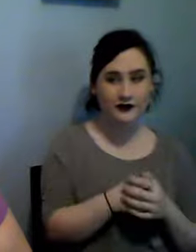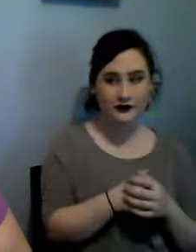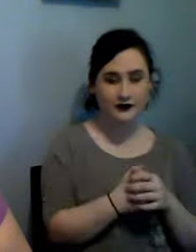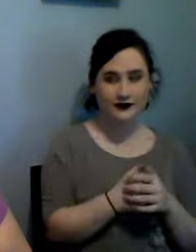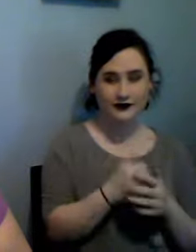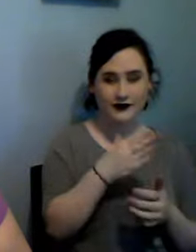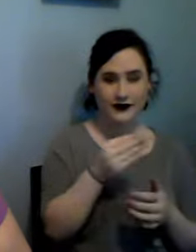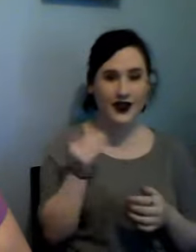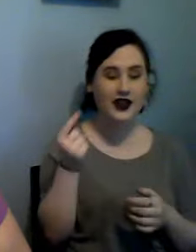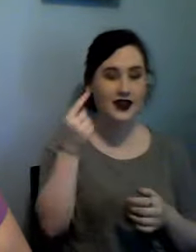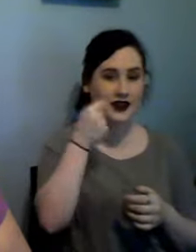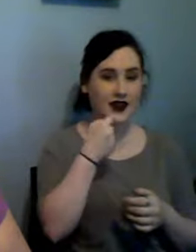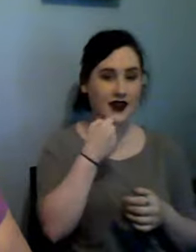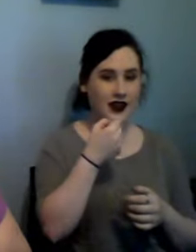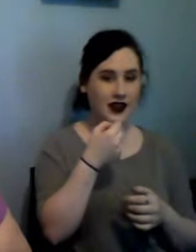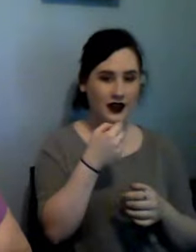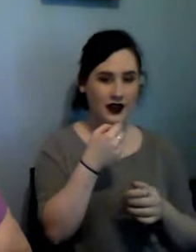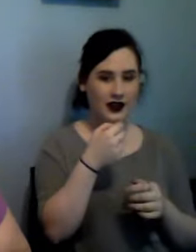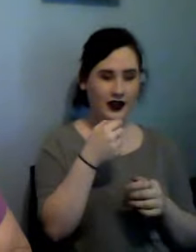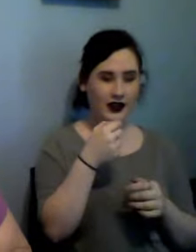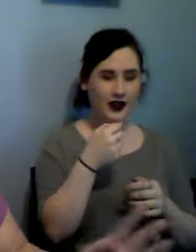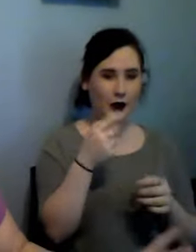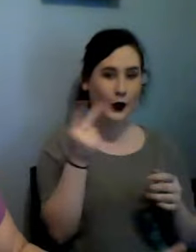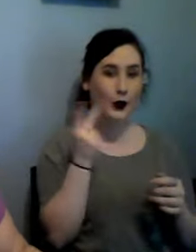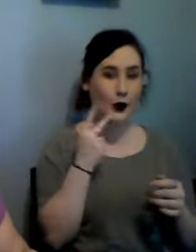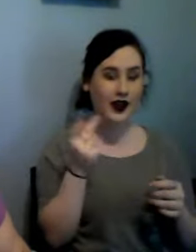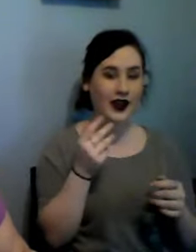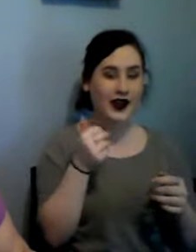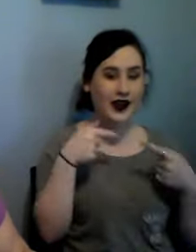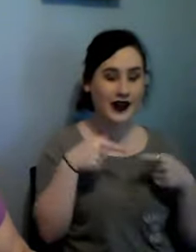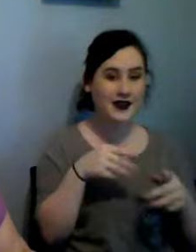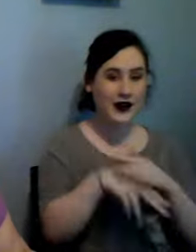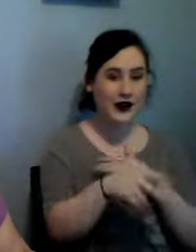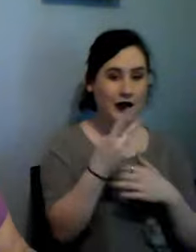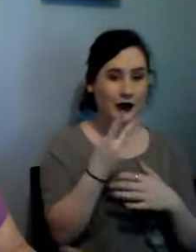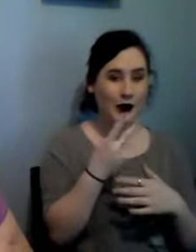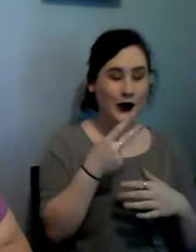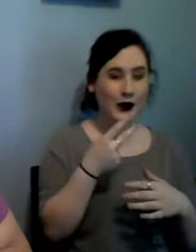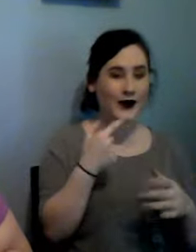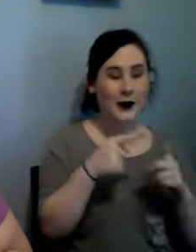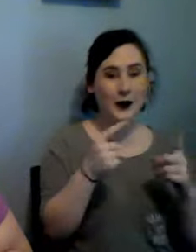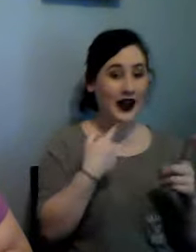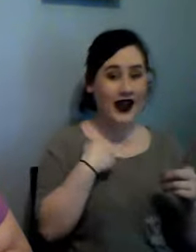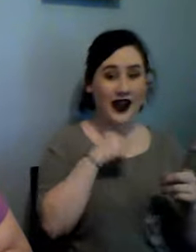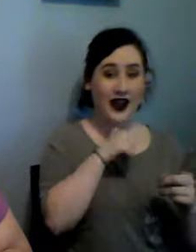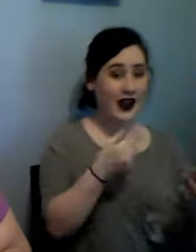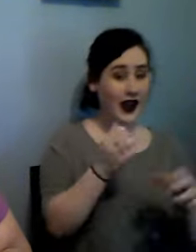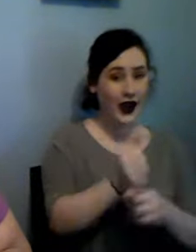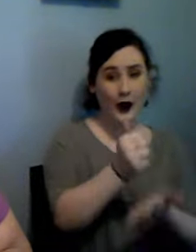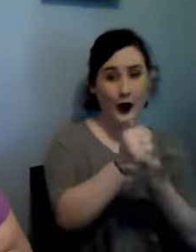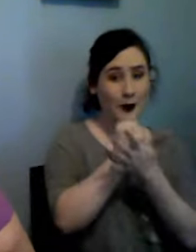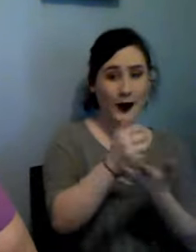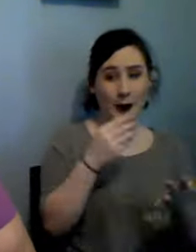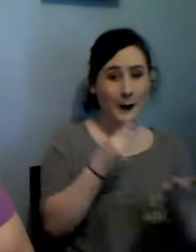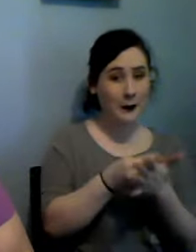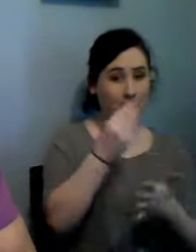and I say rehab or I say we as in the two of us but she wasn't in my pocket when I was purchasing all of